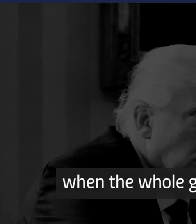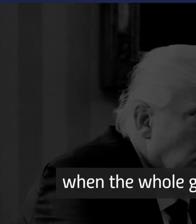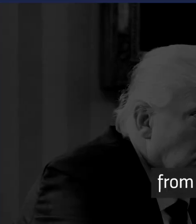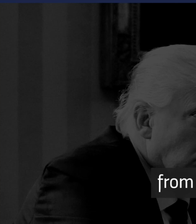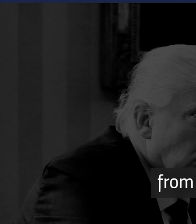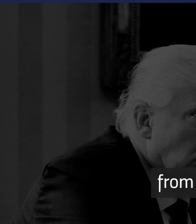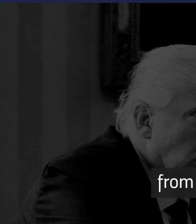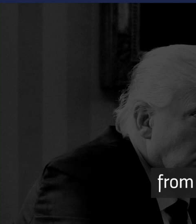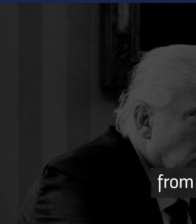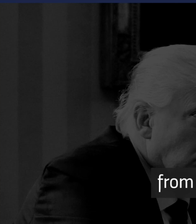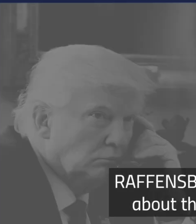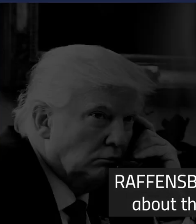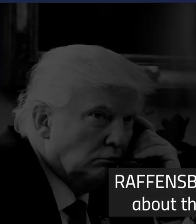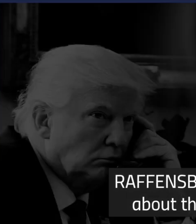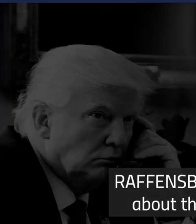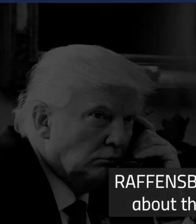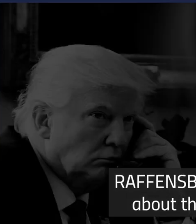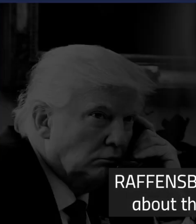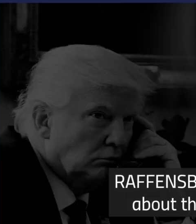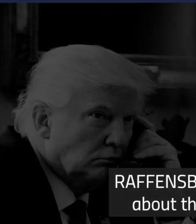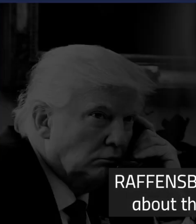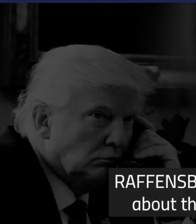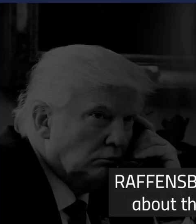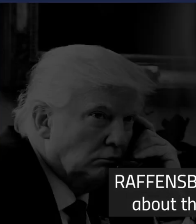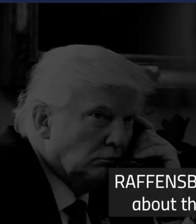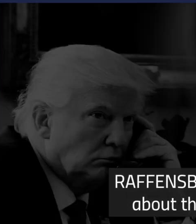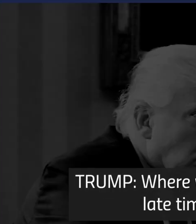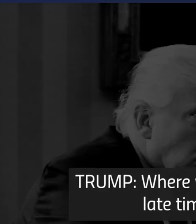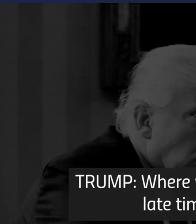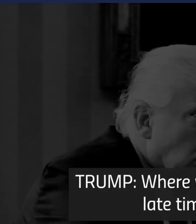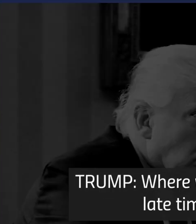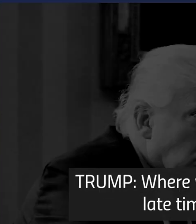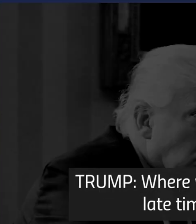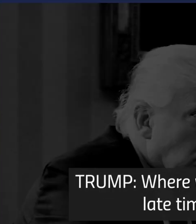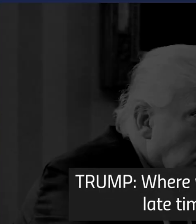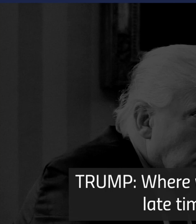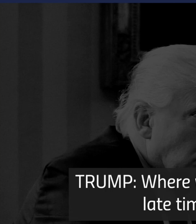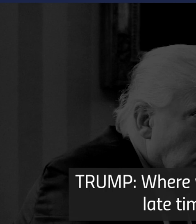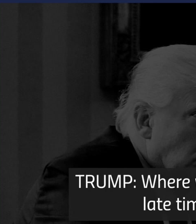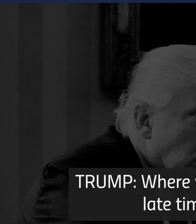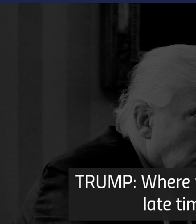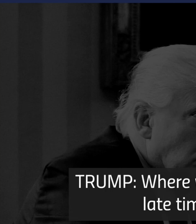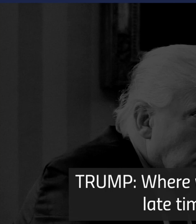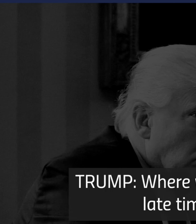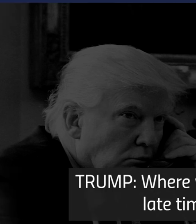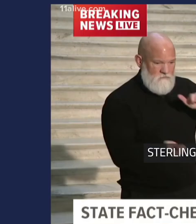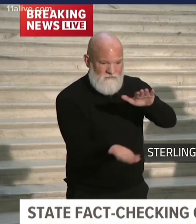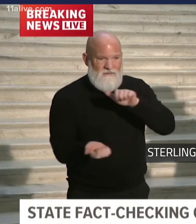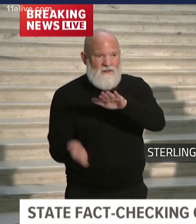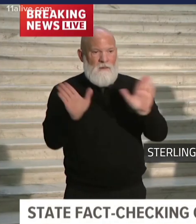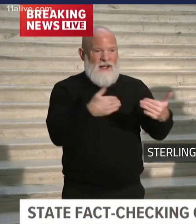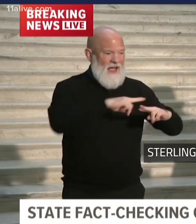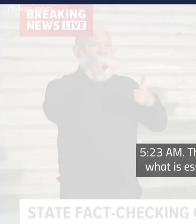the stuff out of the, from under the table. You're, you're talking about the State Farm video. Where was everybody else at that late time in the morning?